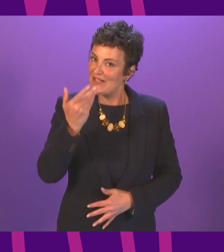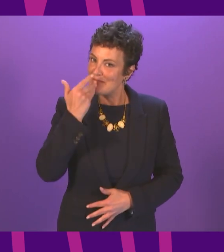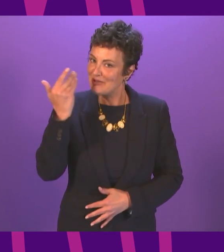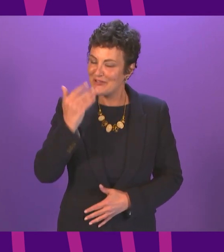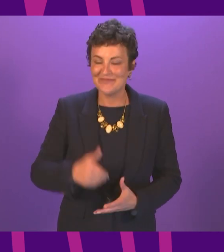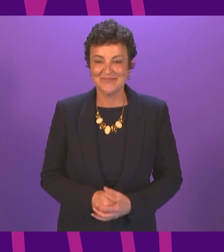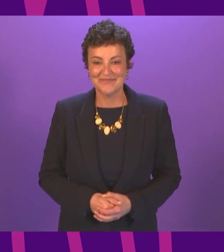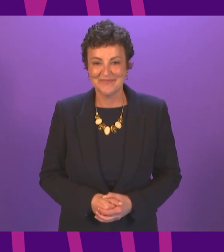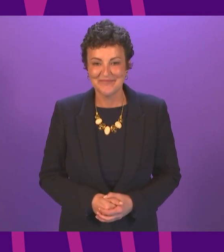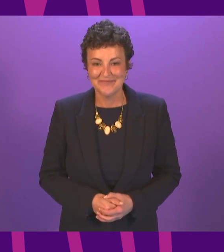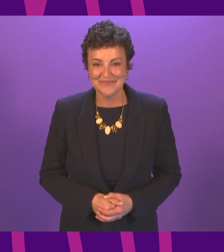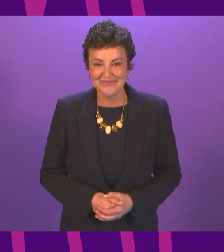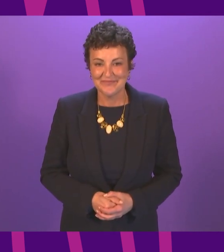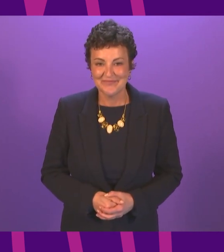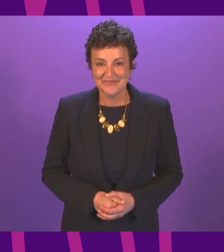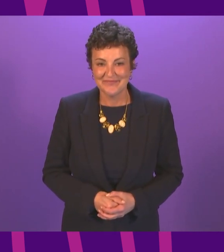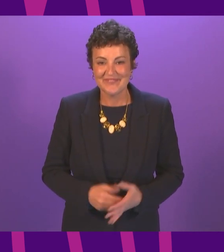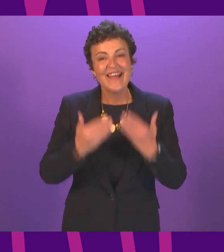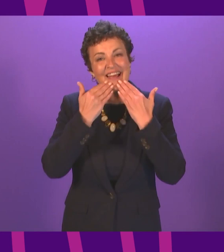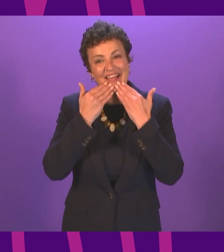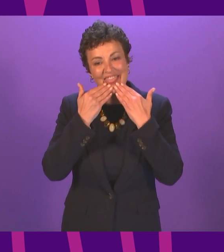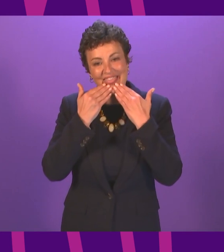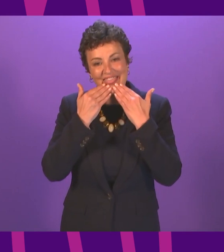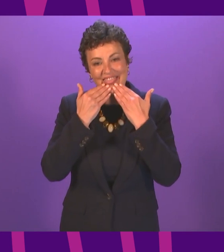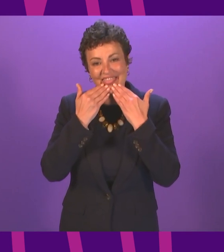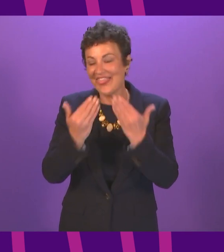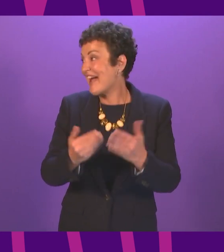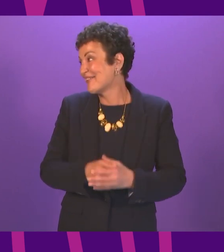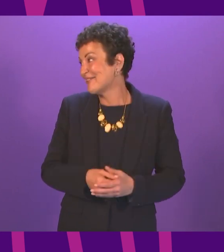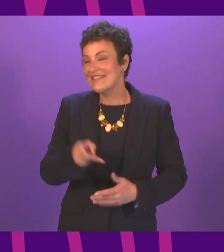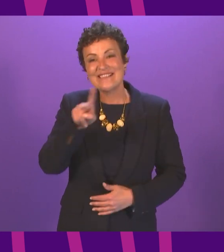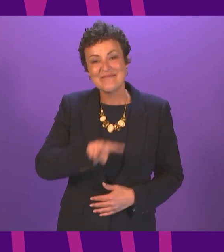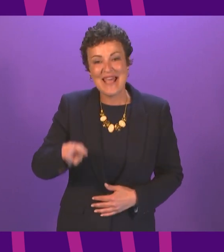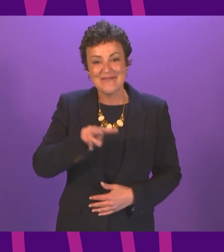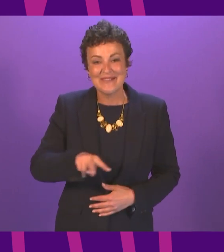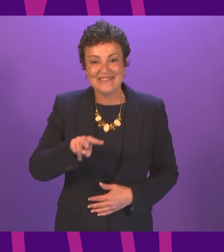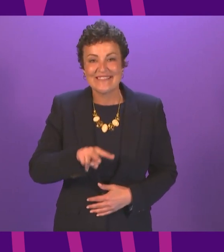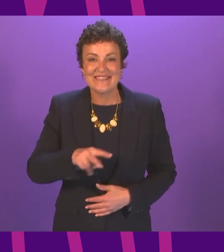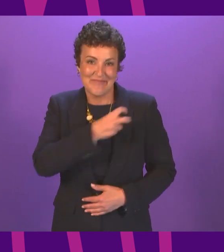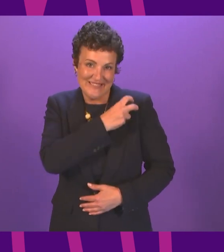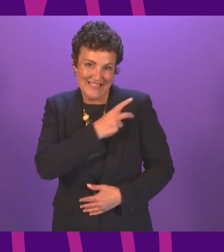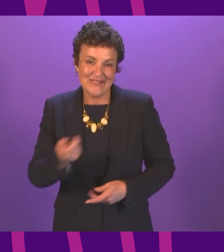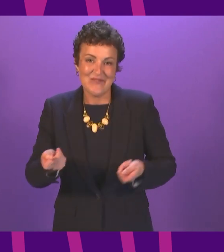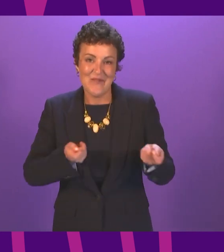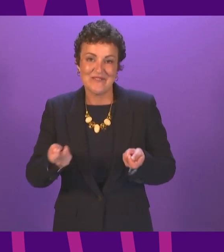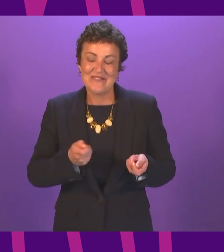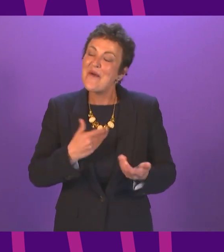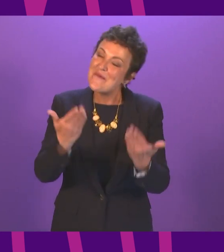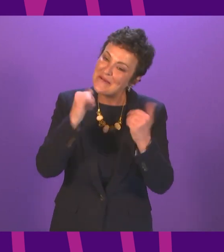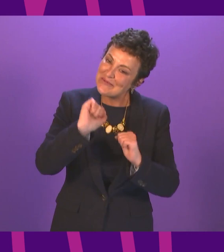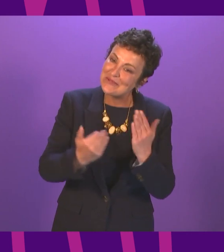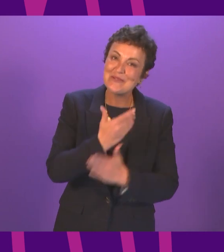you deputy presiding officer and can i welcome you to your new role congratulations